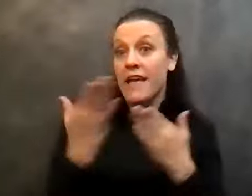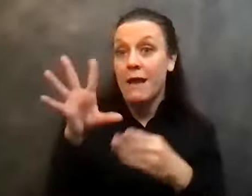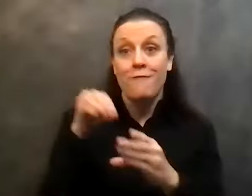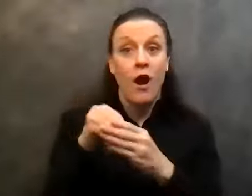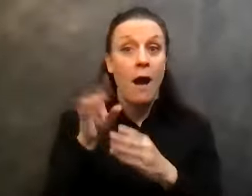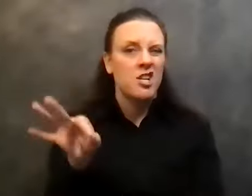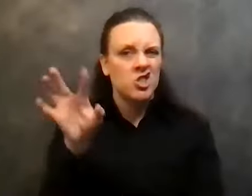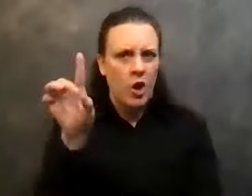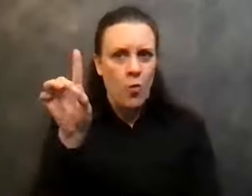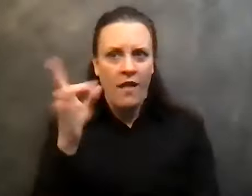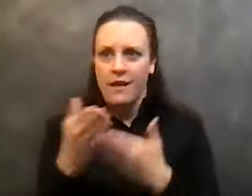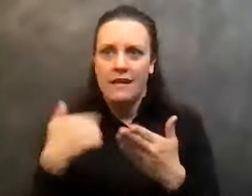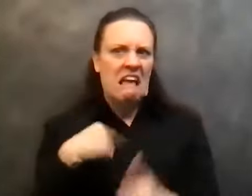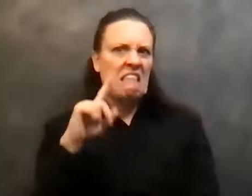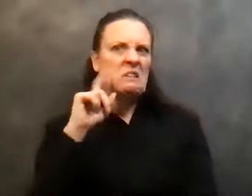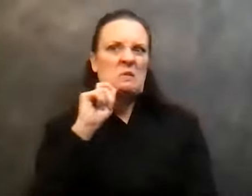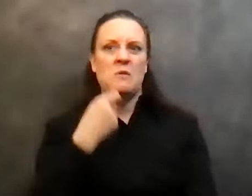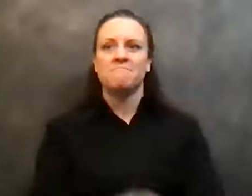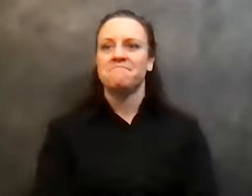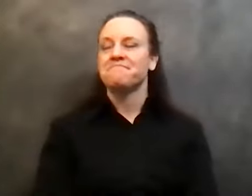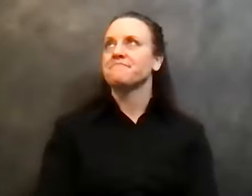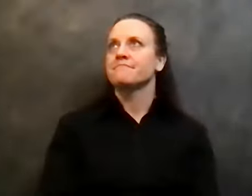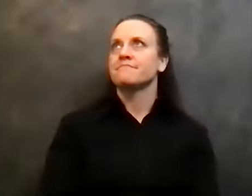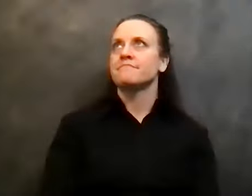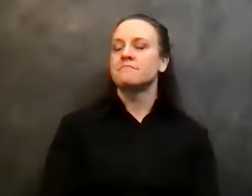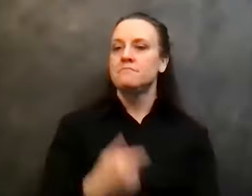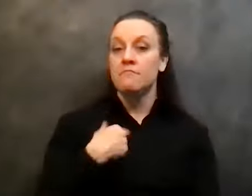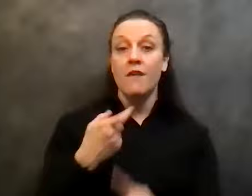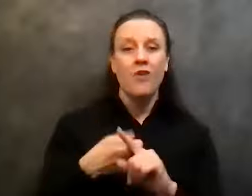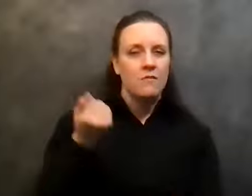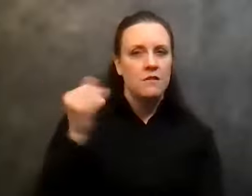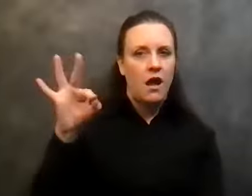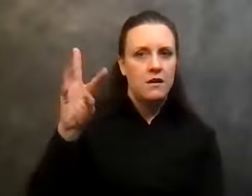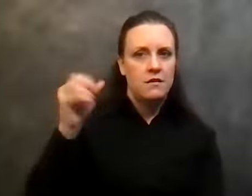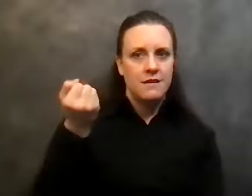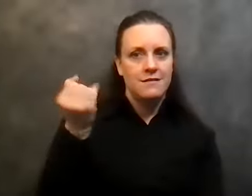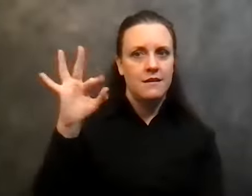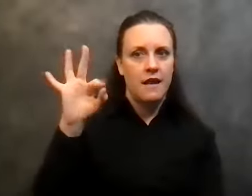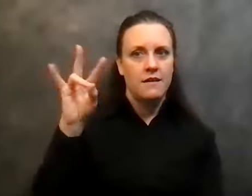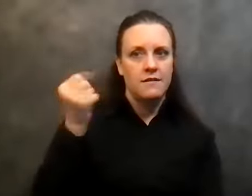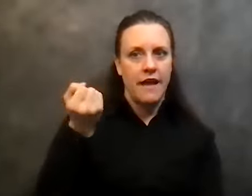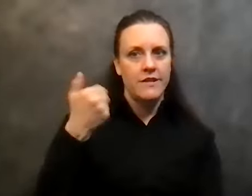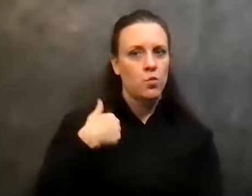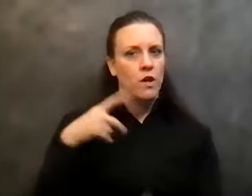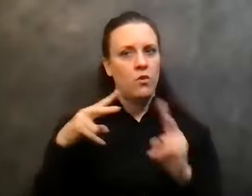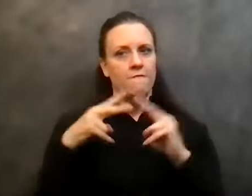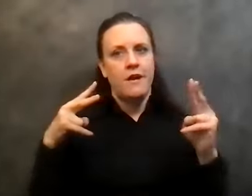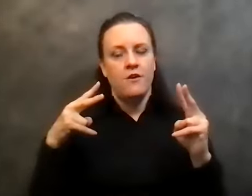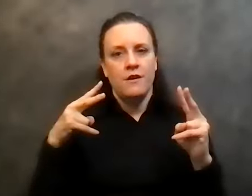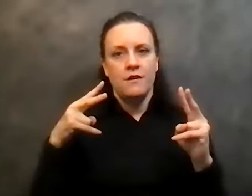this one of them because I think it's cool. Cause I come from, you know, the sixties and the seventies when we were very tune in, turn on, drop